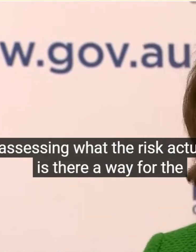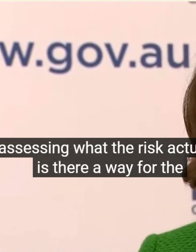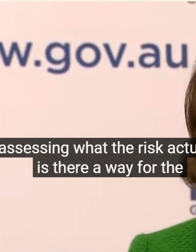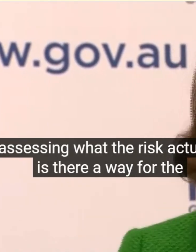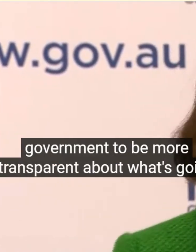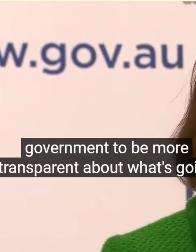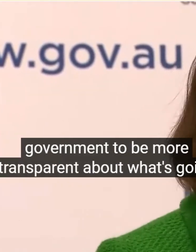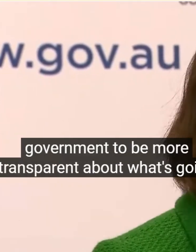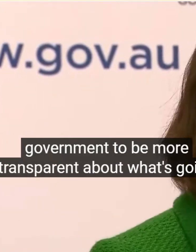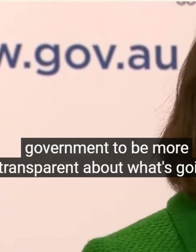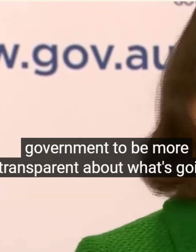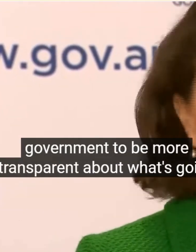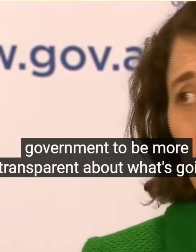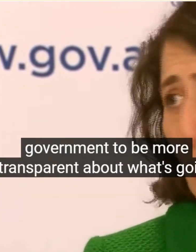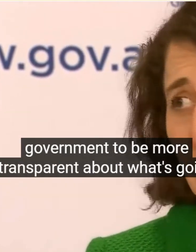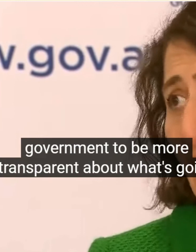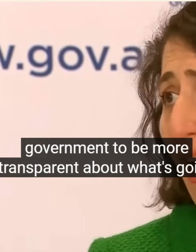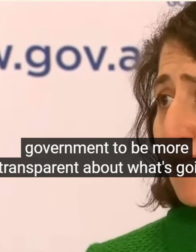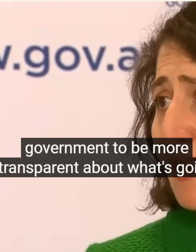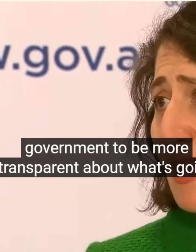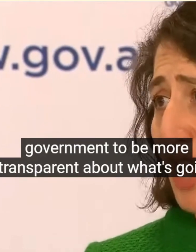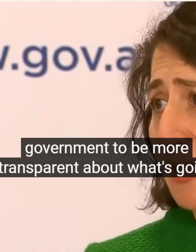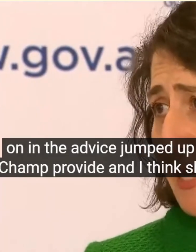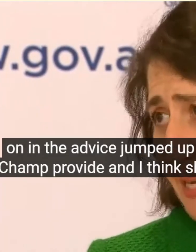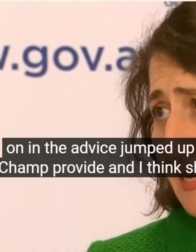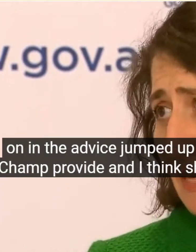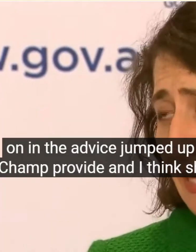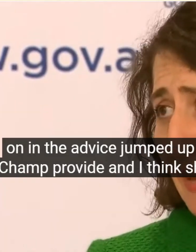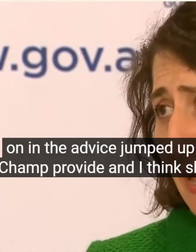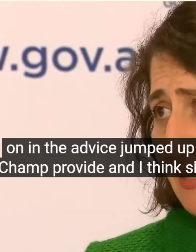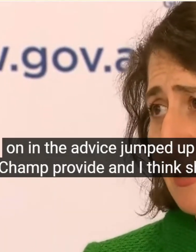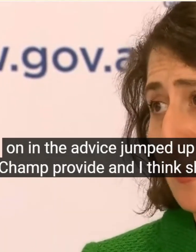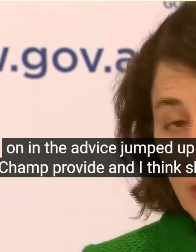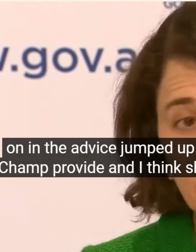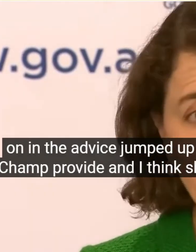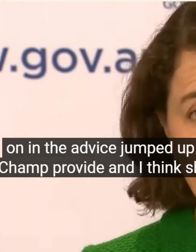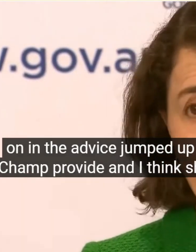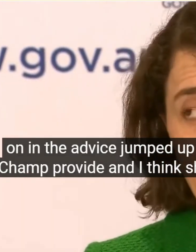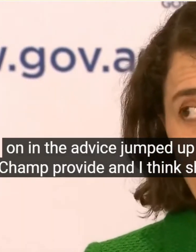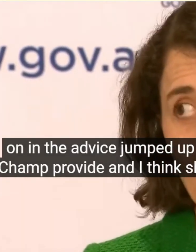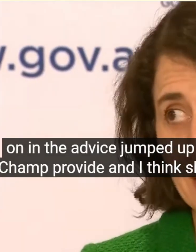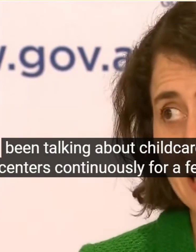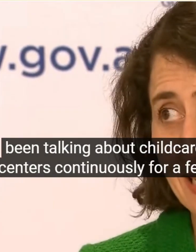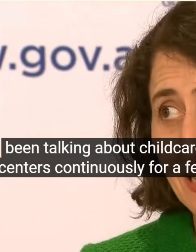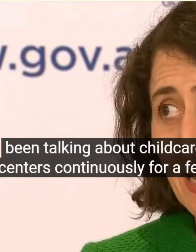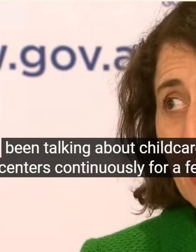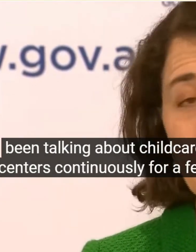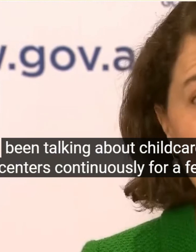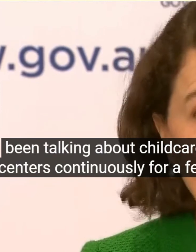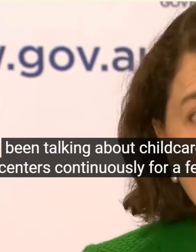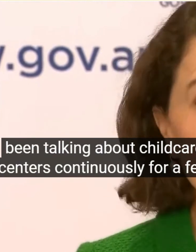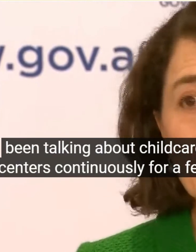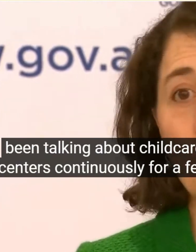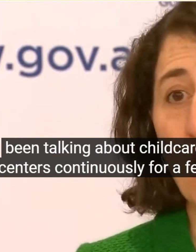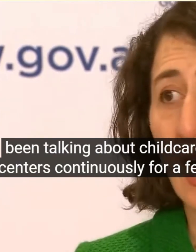The Number She Gave Me This Morning Was Around 29 Childcare Centres Have Been Impacted Especially In Western And South Western Sydney So That Is The